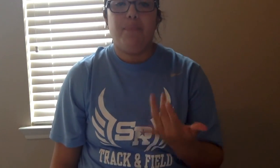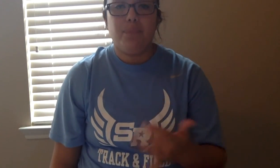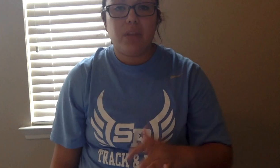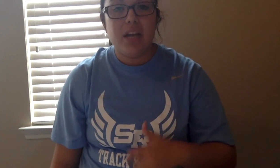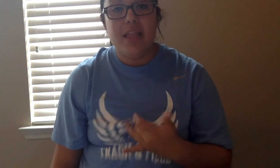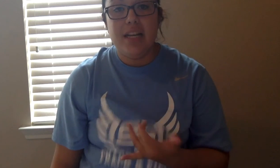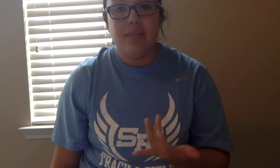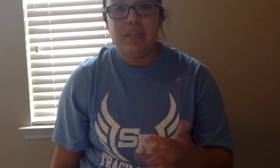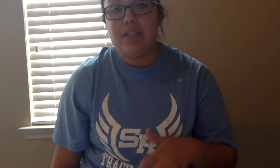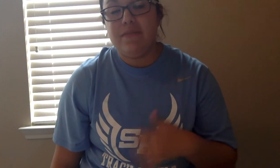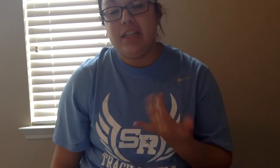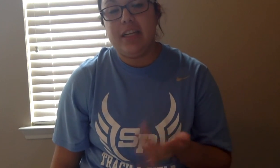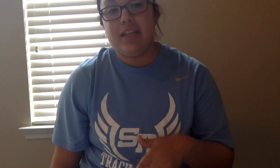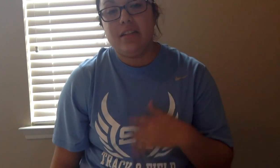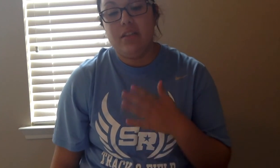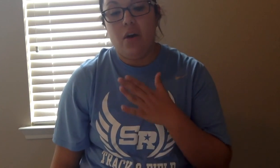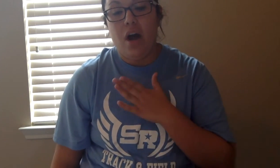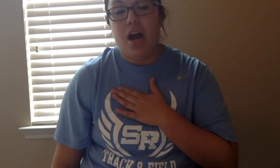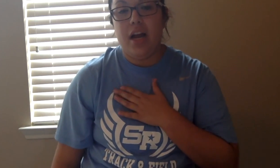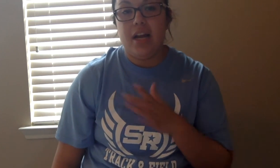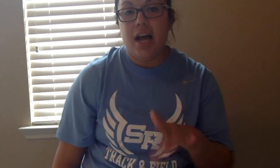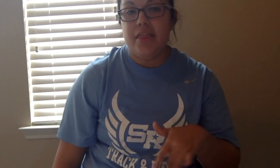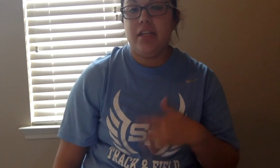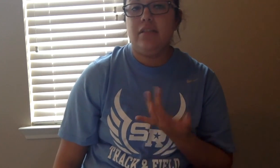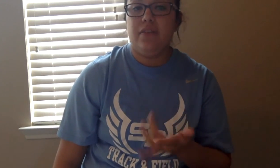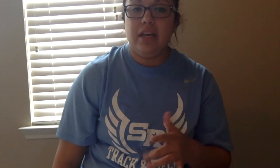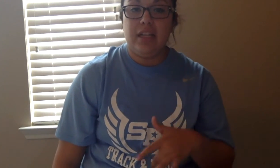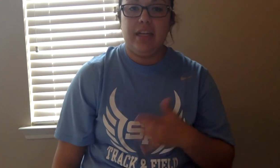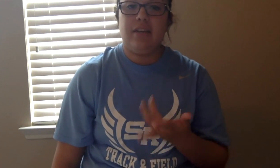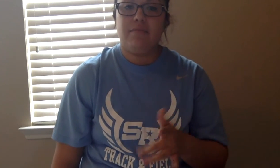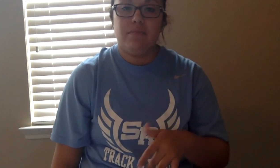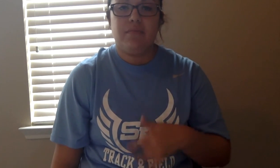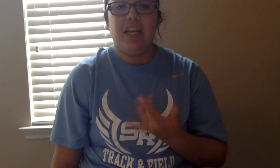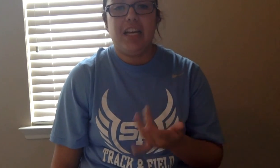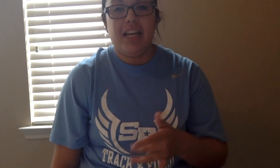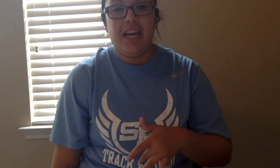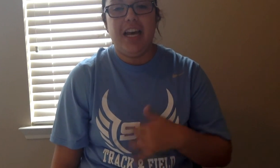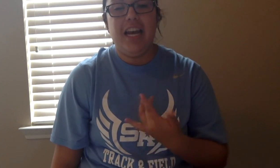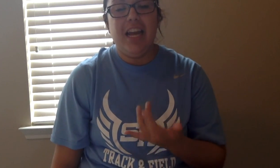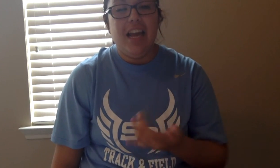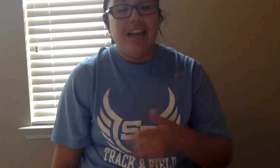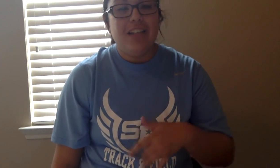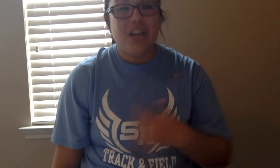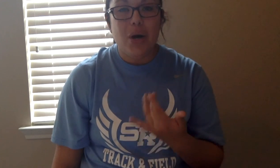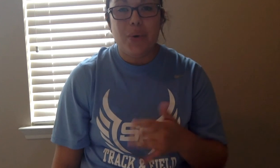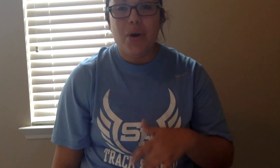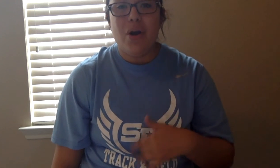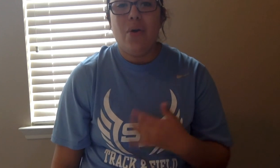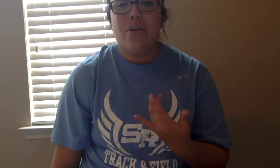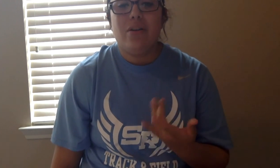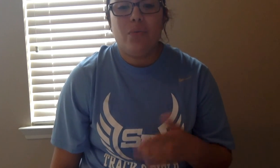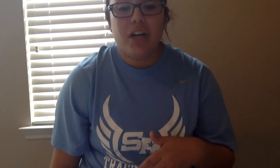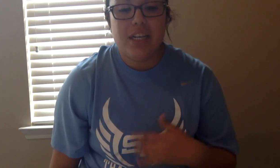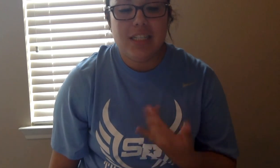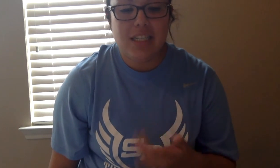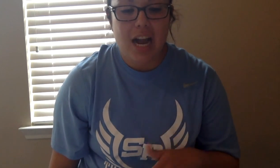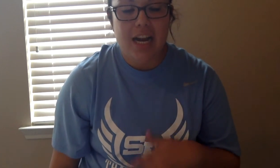and that means feeling so I got this feeling good so we're gonna sign